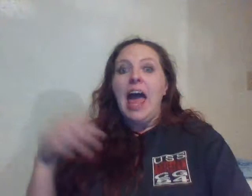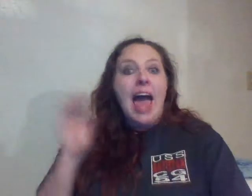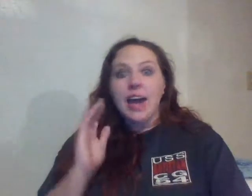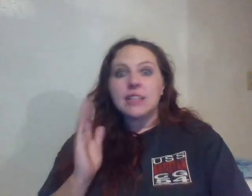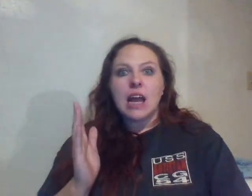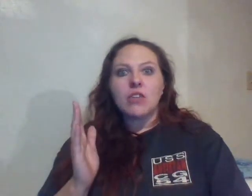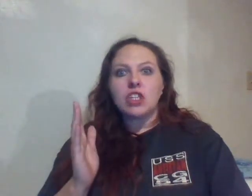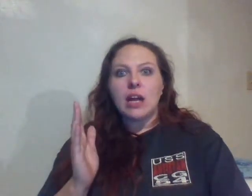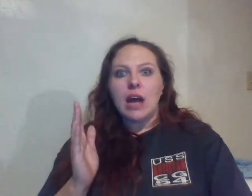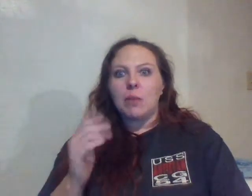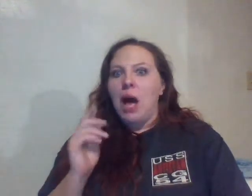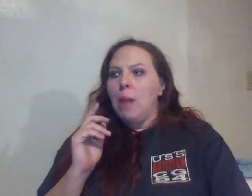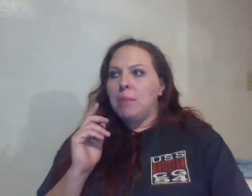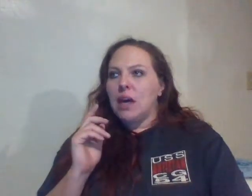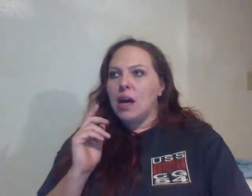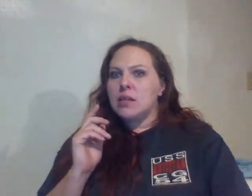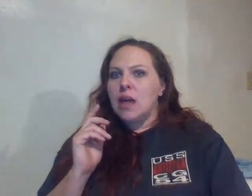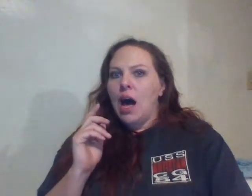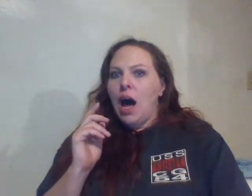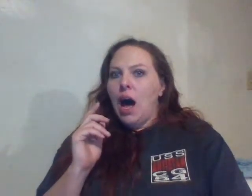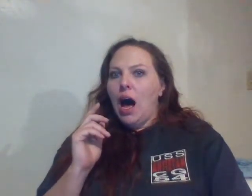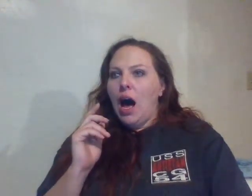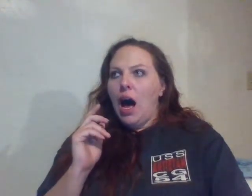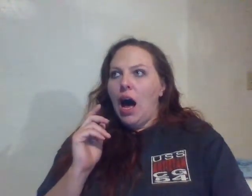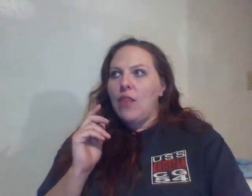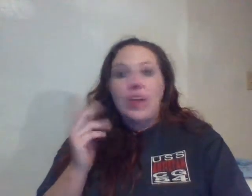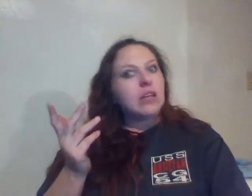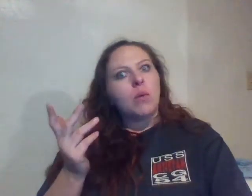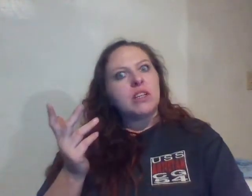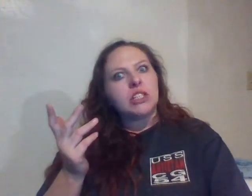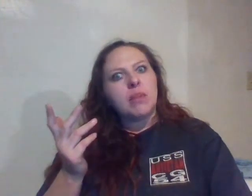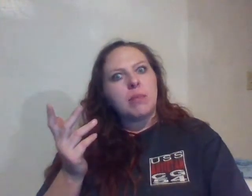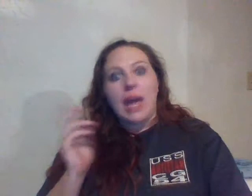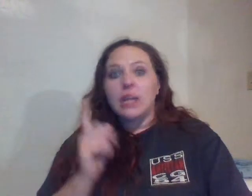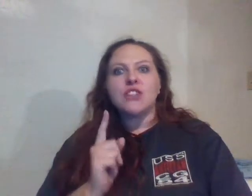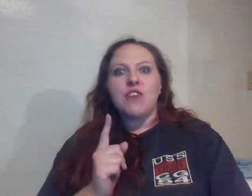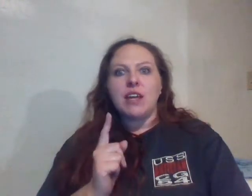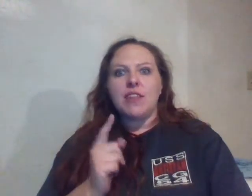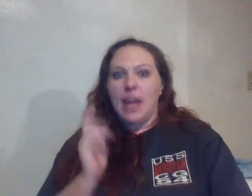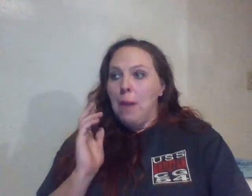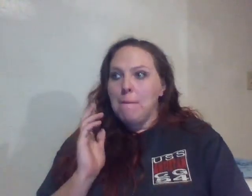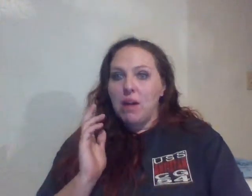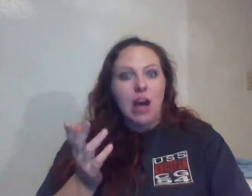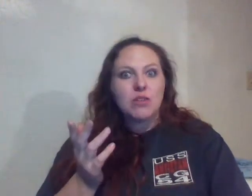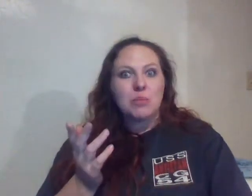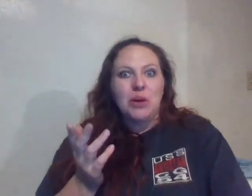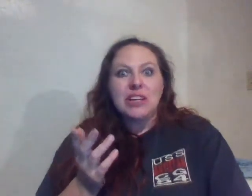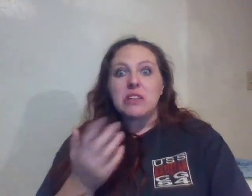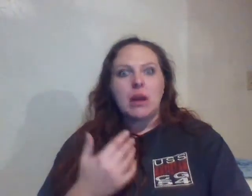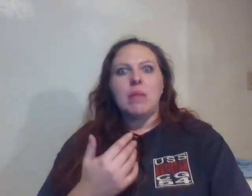And I scared the shit out of them because they didn't know what to do with me. And here's the funny thing. A lot of those bullies are now my